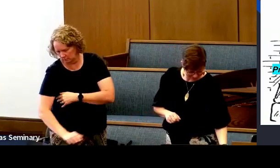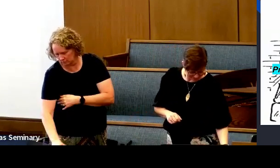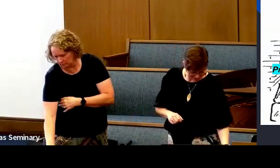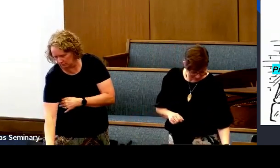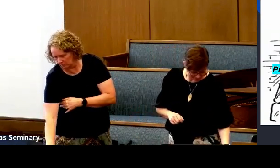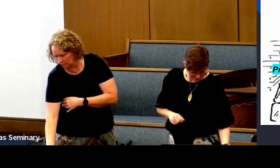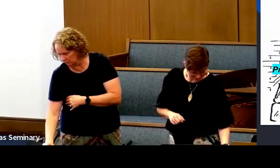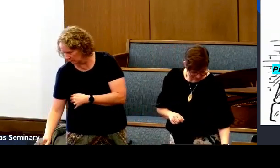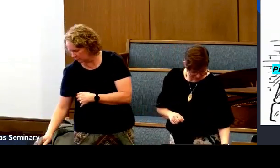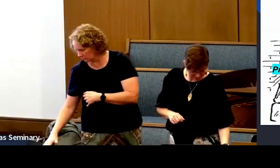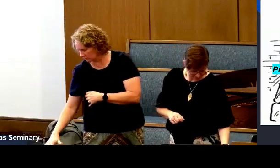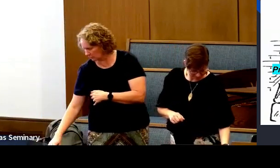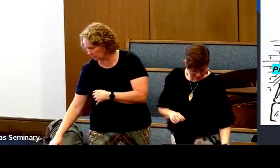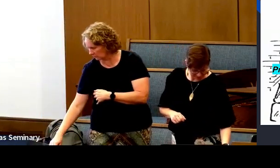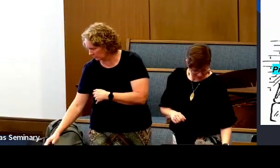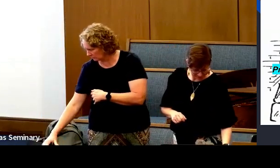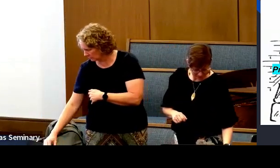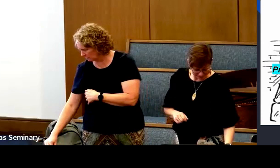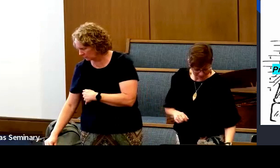would collapse.